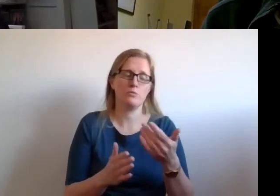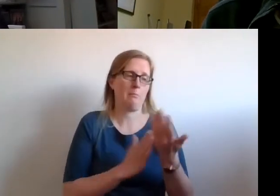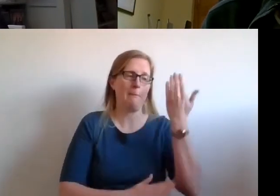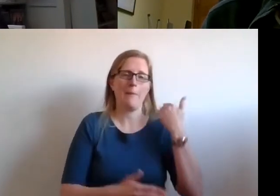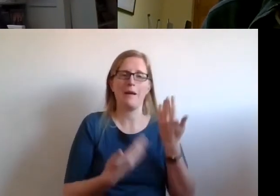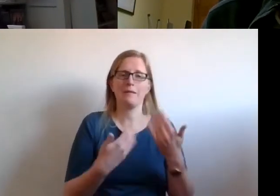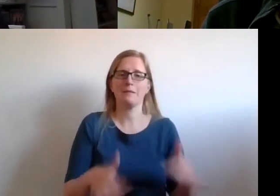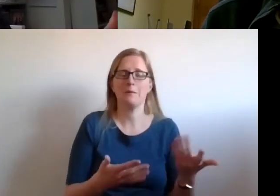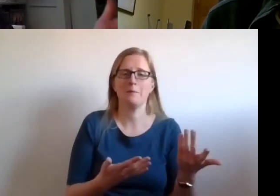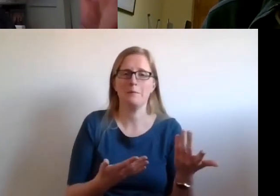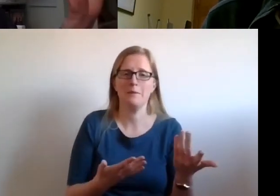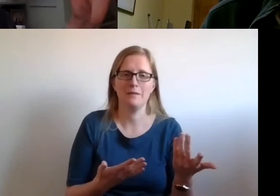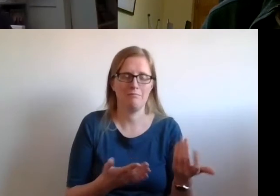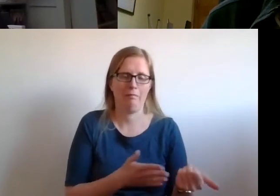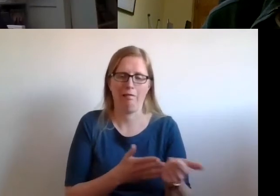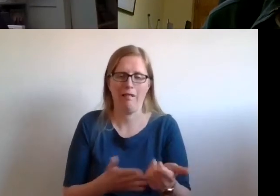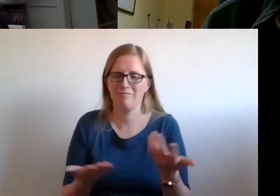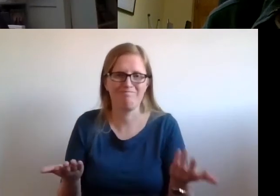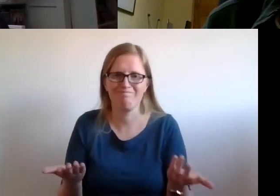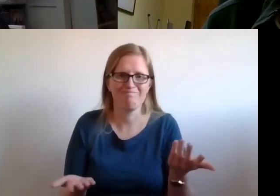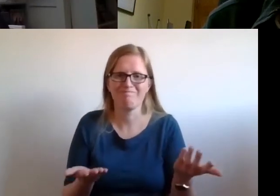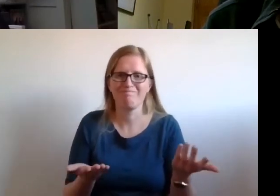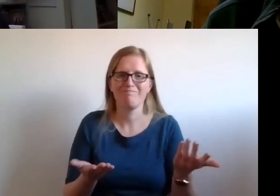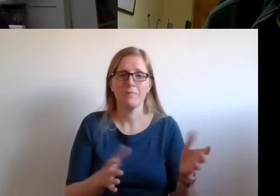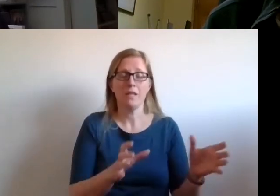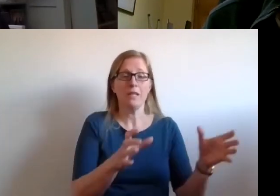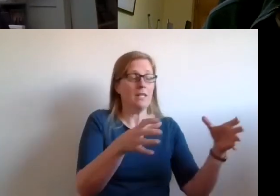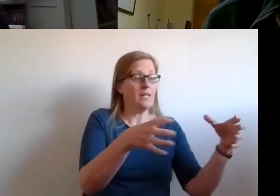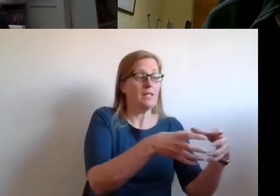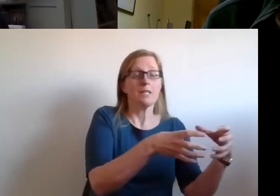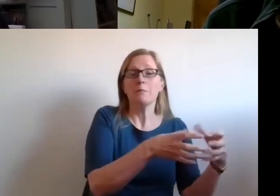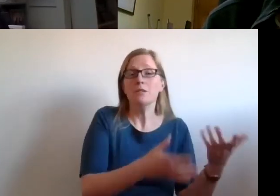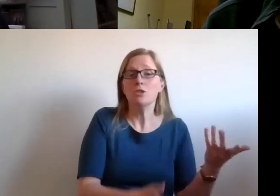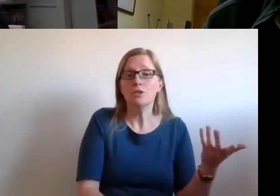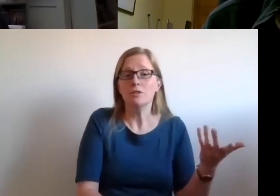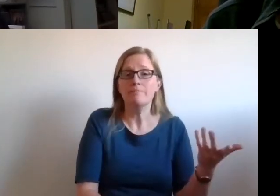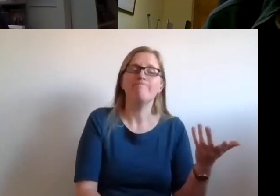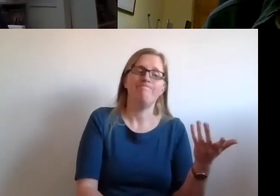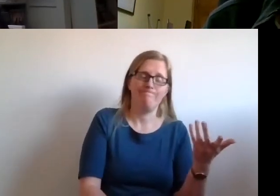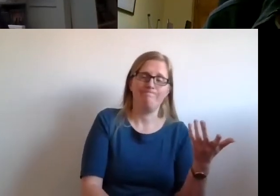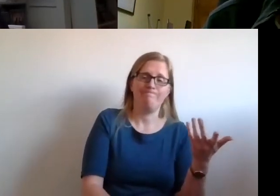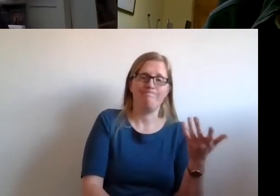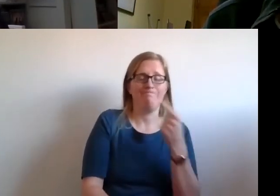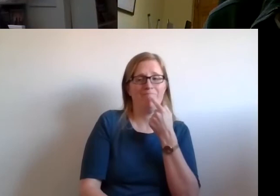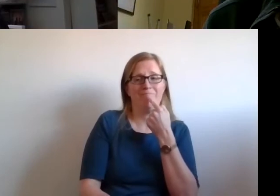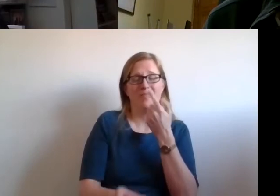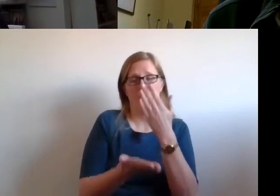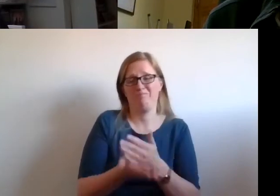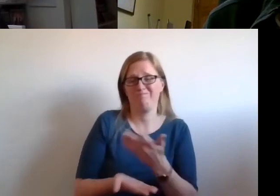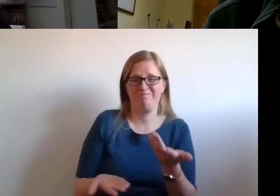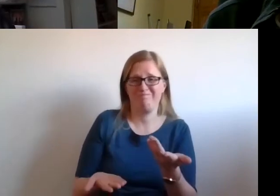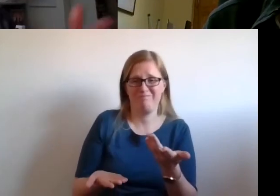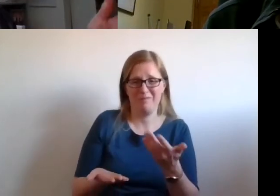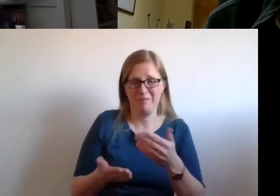much in desperation and said, we admit we can't, we just can't get this done properly. You're always talking about a human rights based